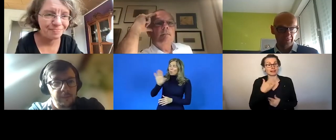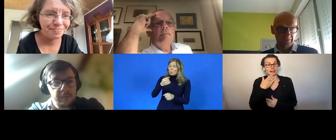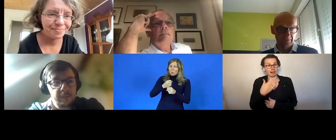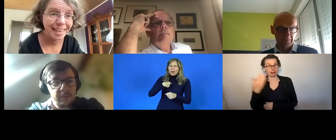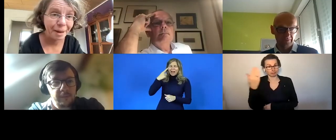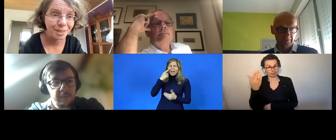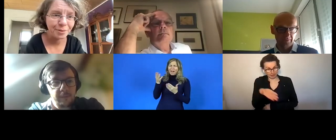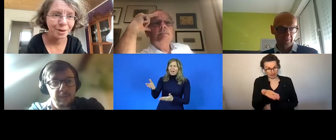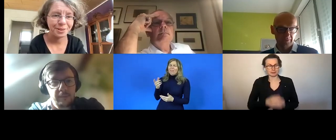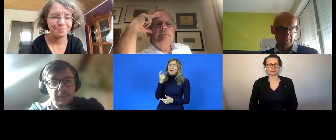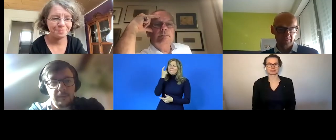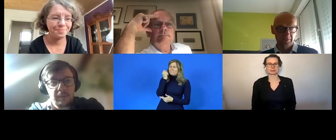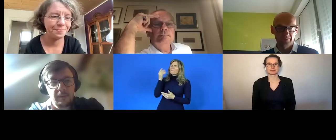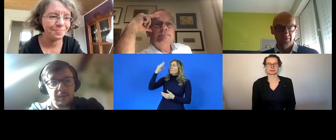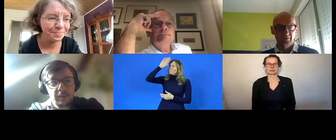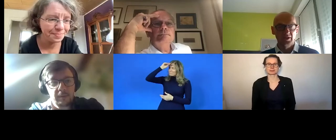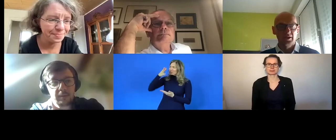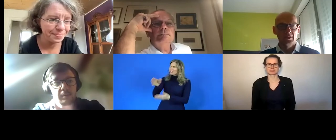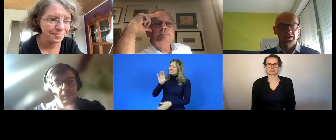in the floor is yours